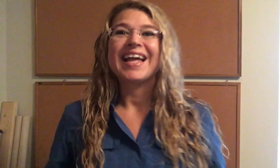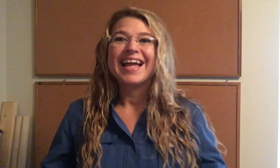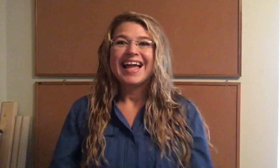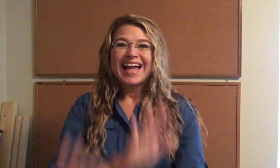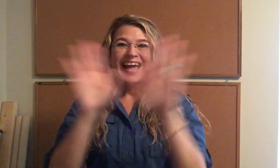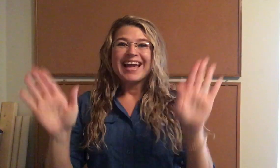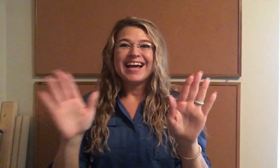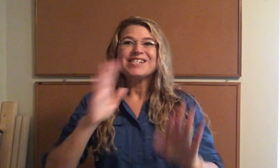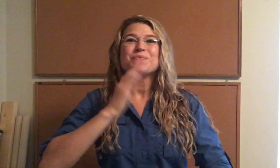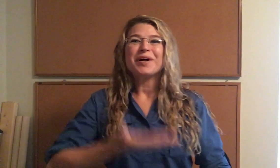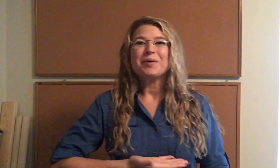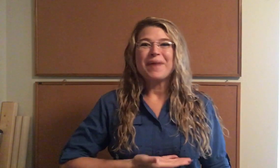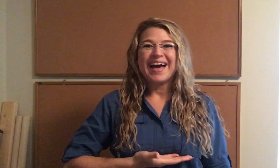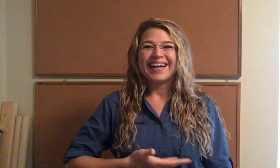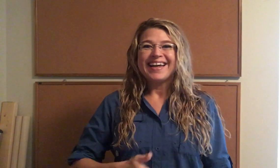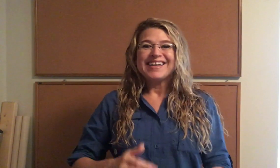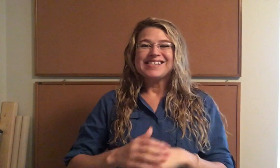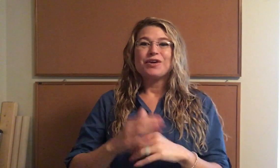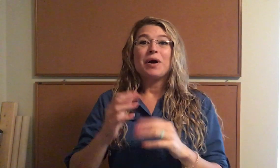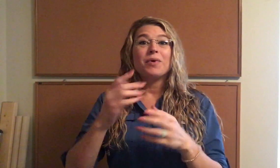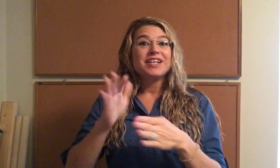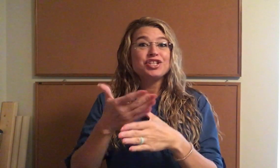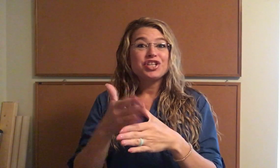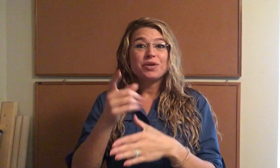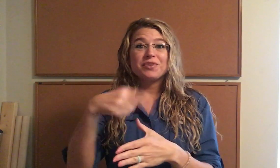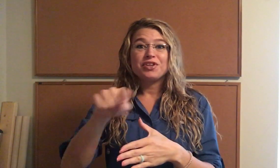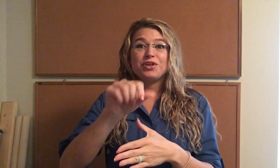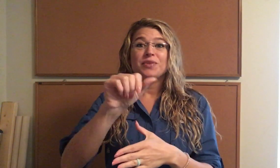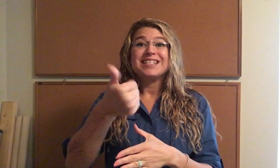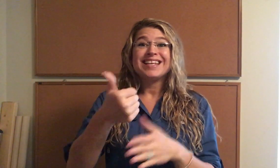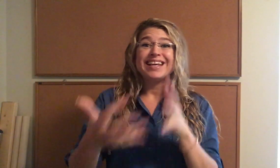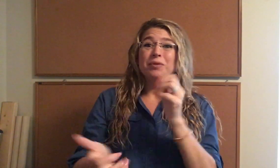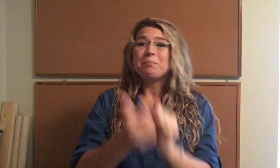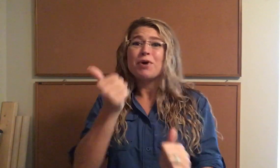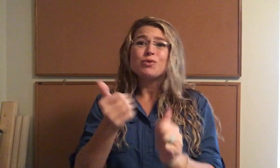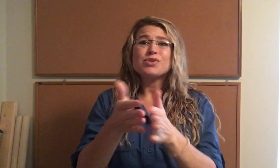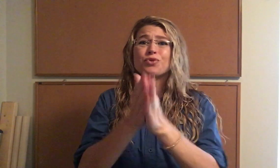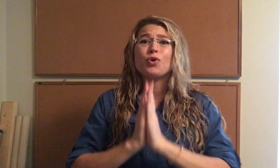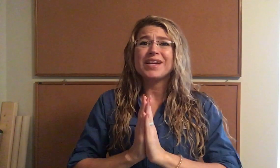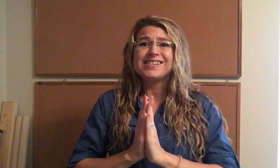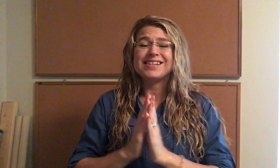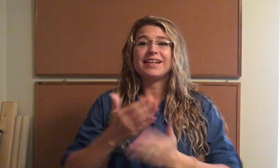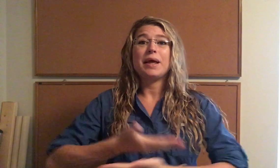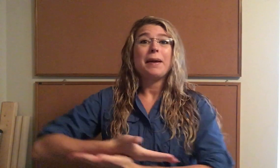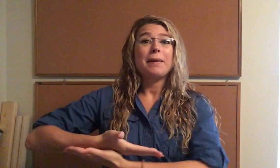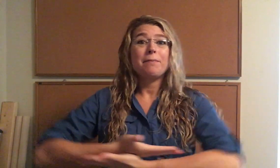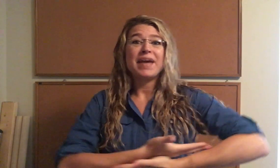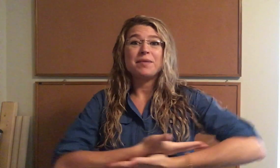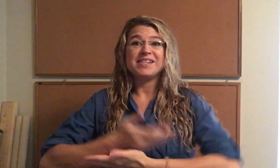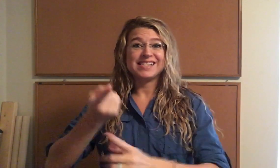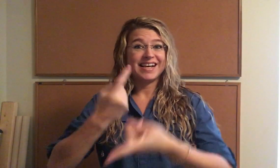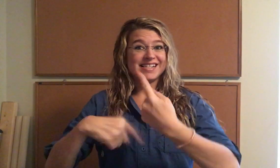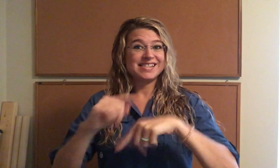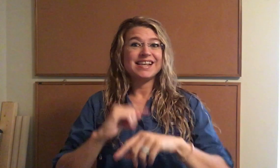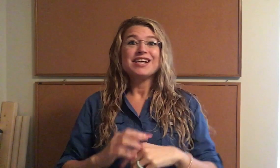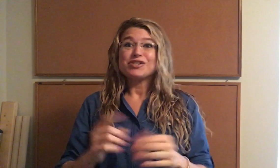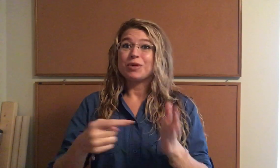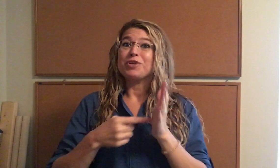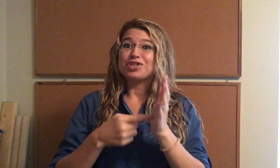Hey guys and welcome back. So I wanted to share with you the 10 most requested baby signs. So I'm going to